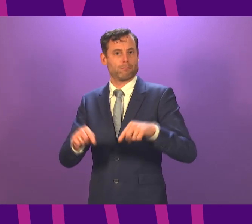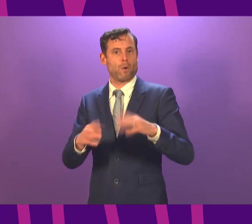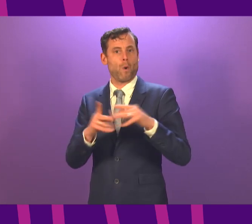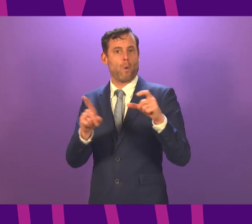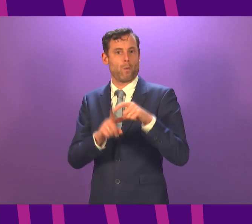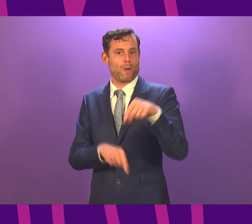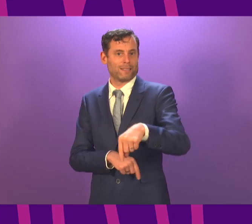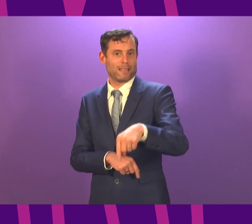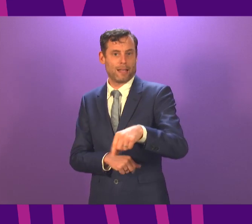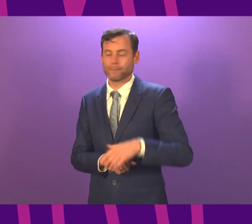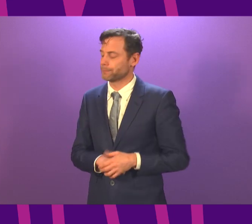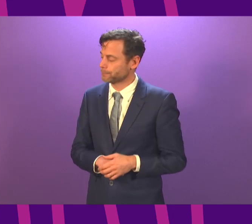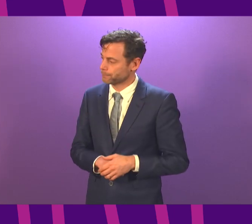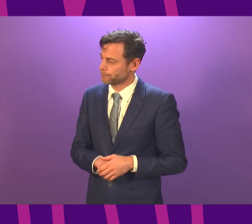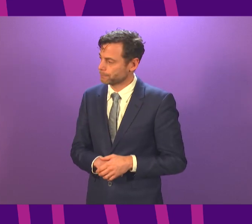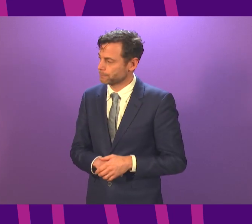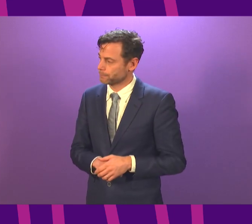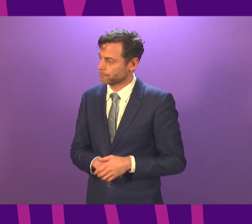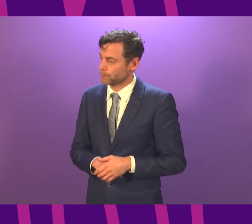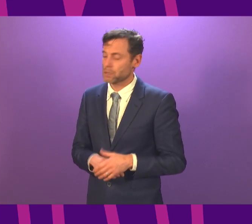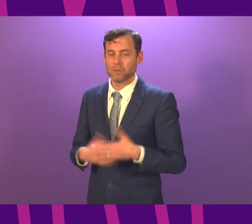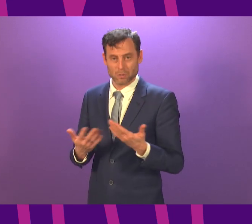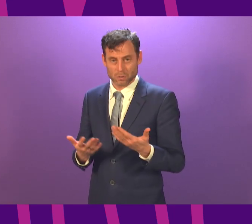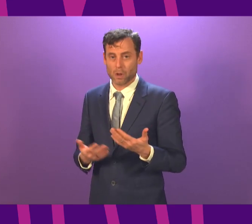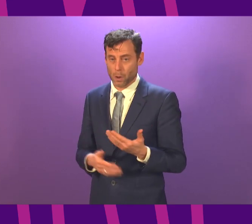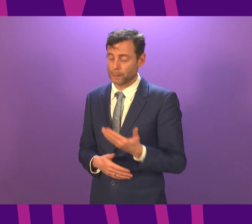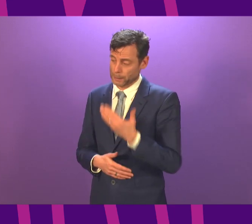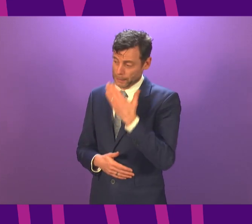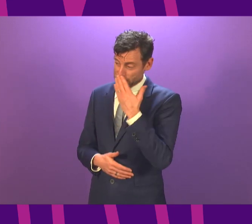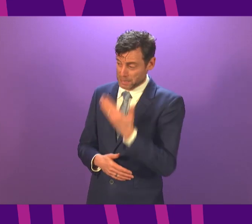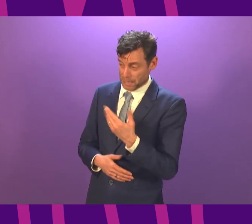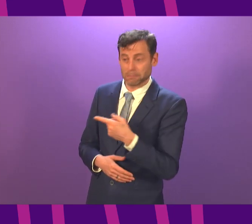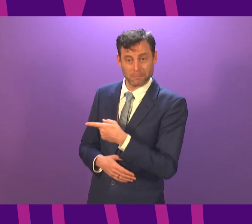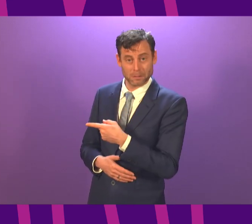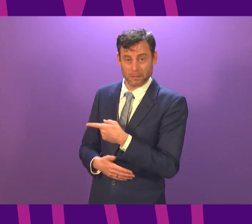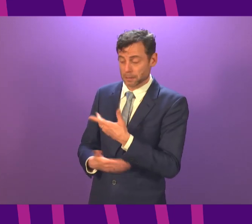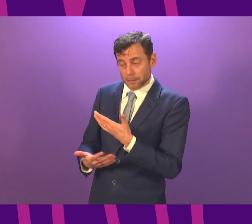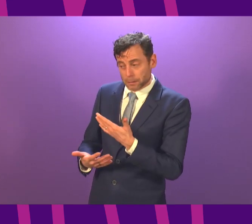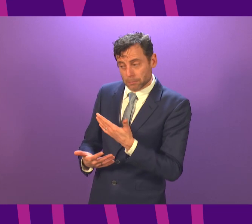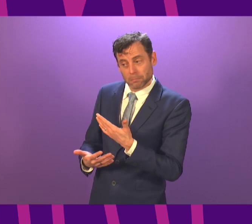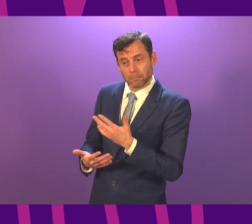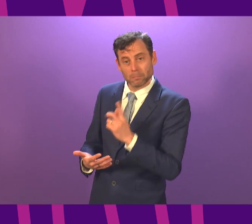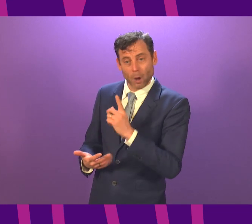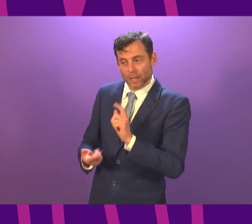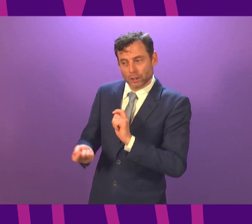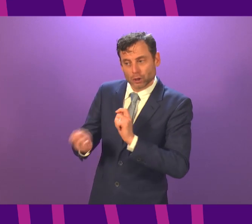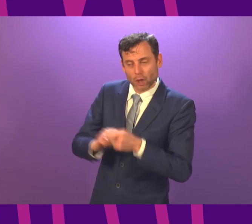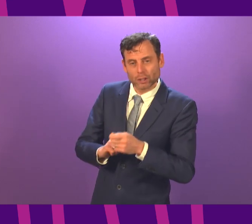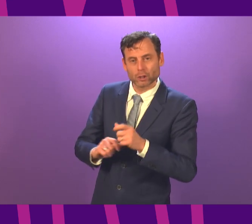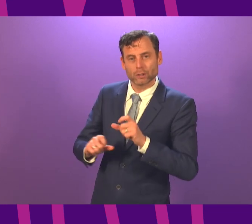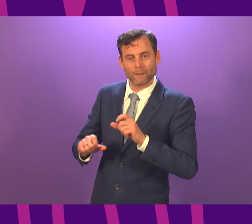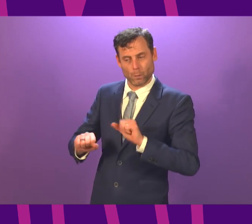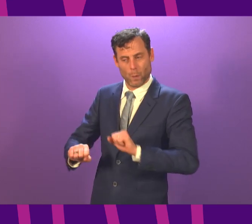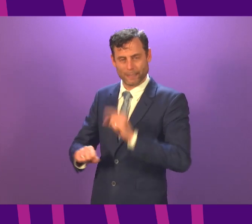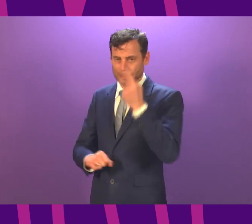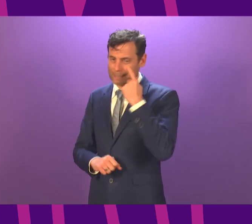any differences are less real than they might appear to be at the moment but it is really important that